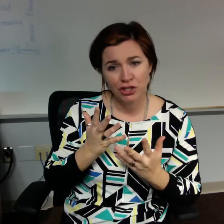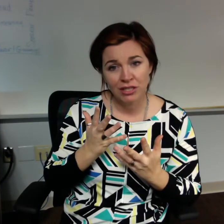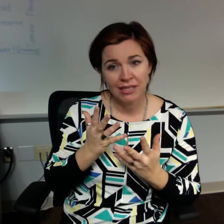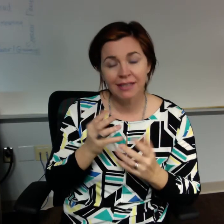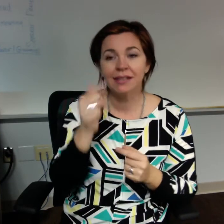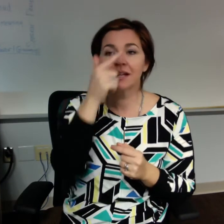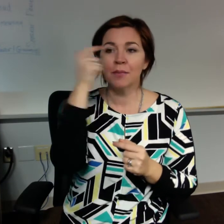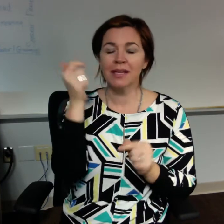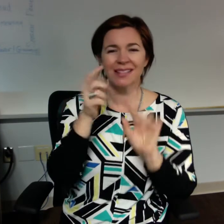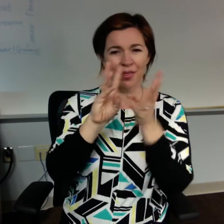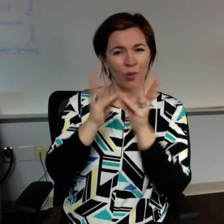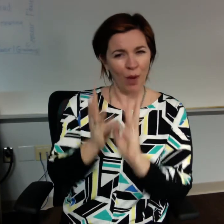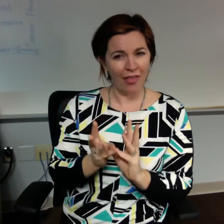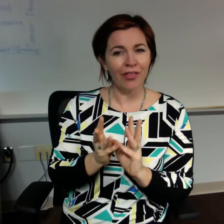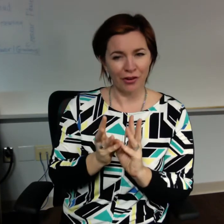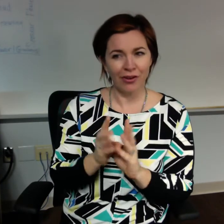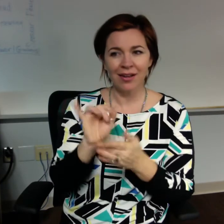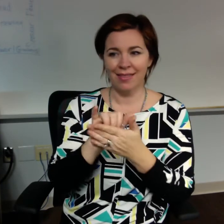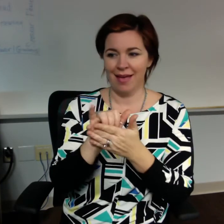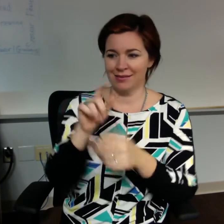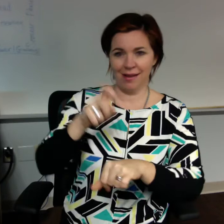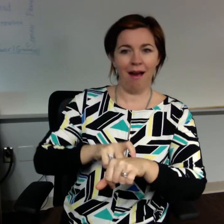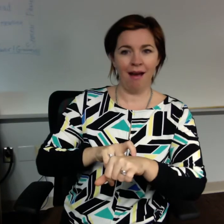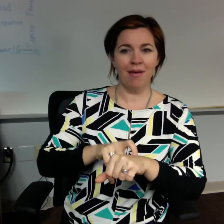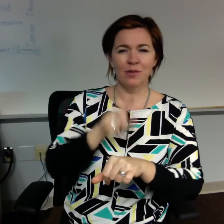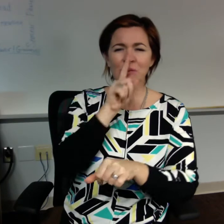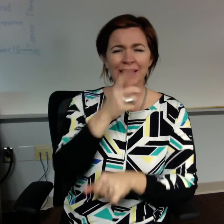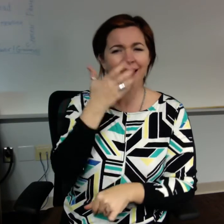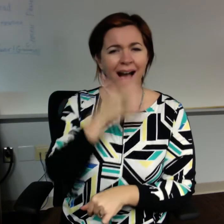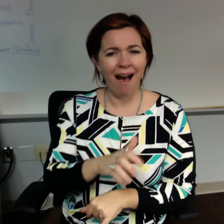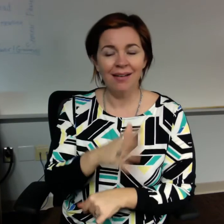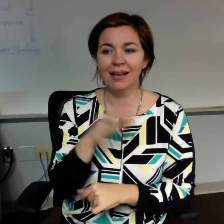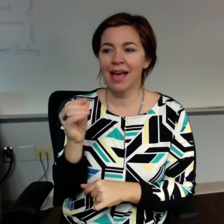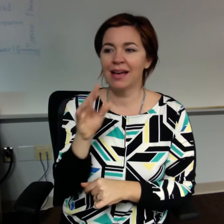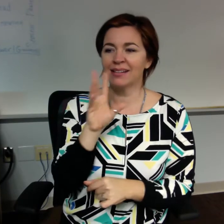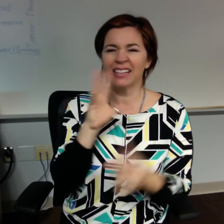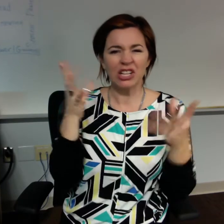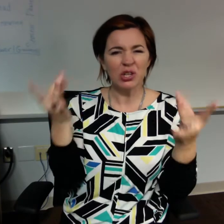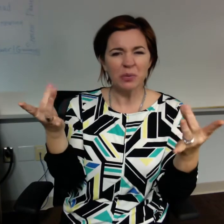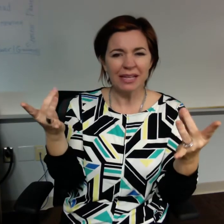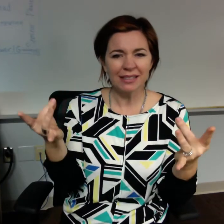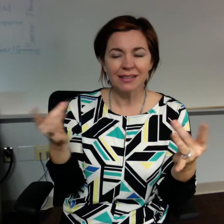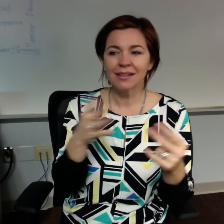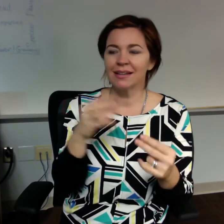been so hot and humid that my husband started to get a terrible headache.